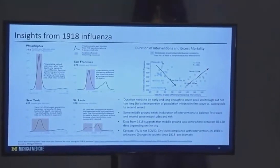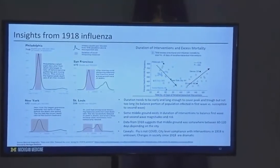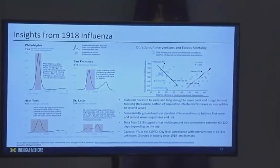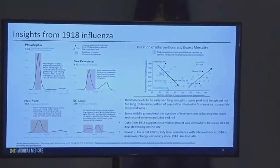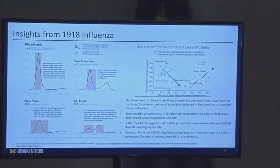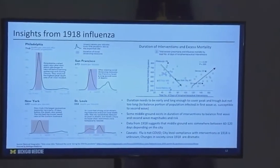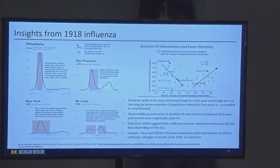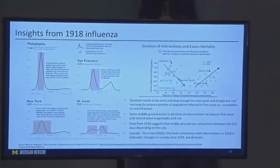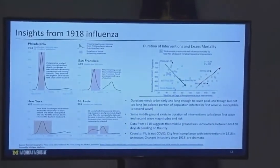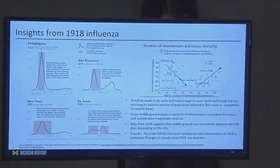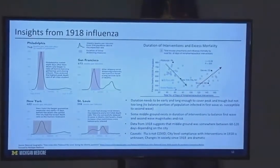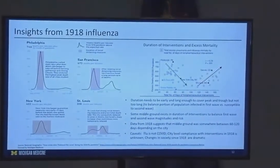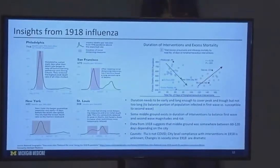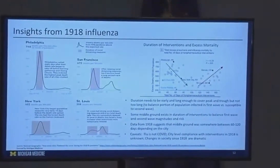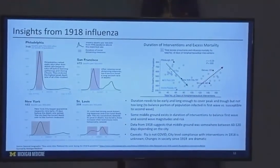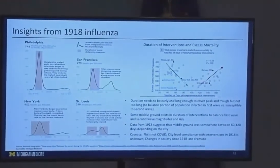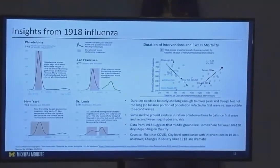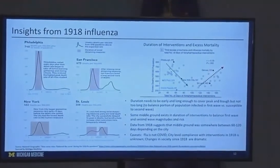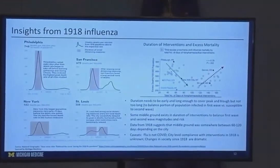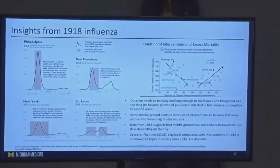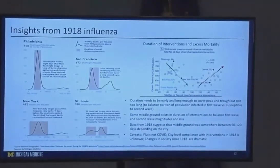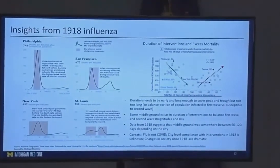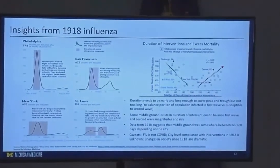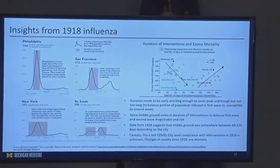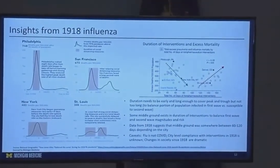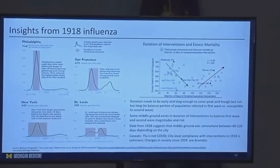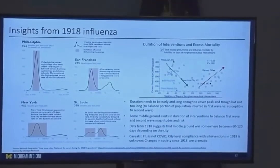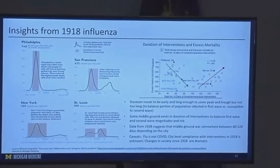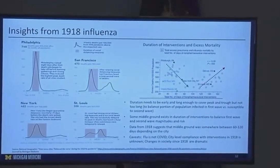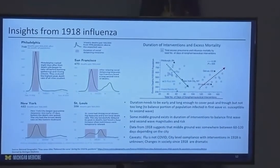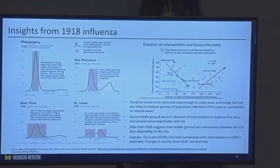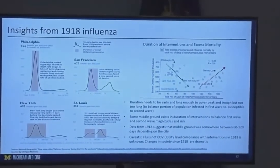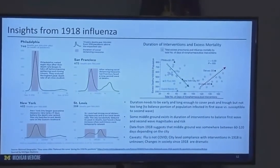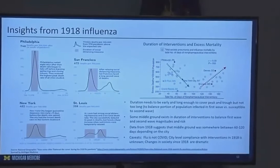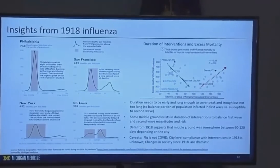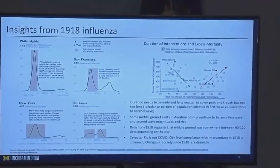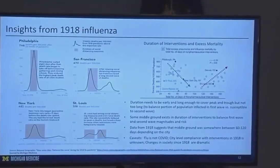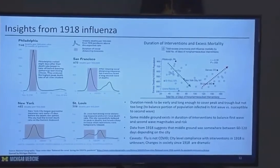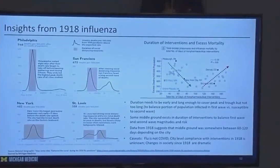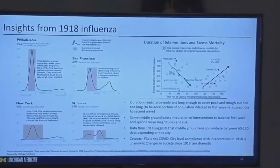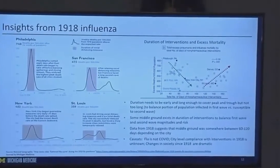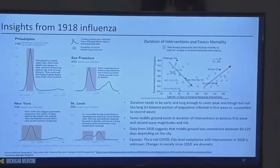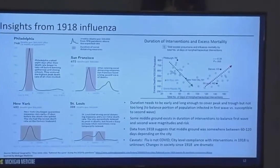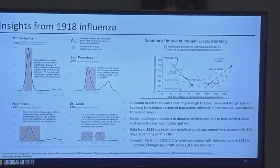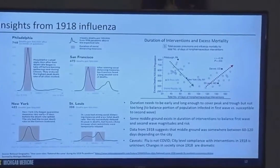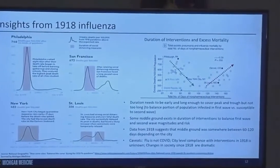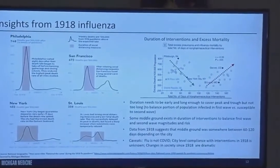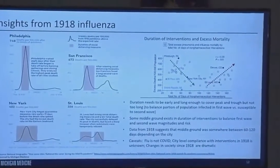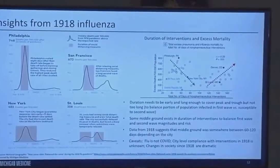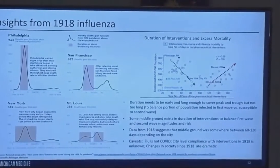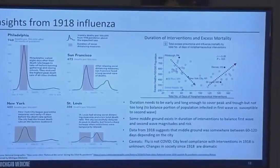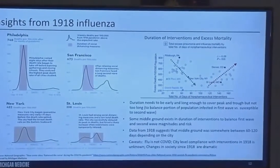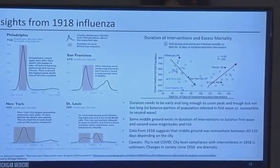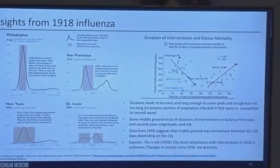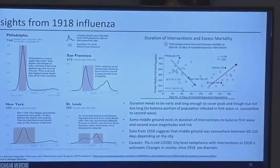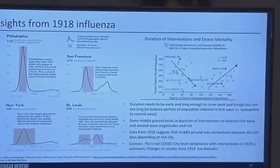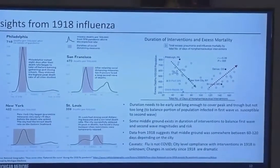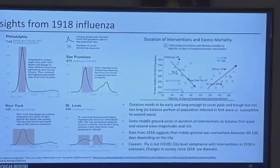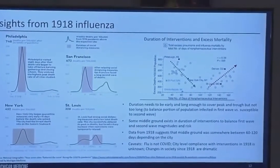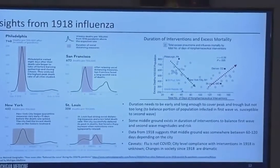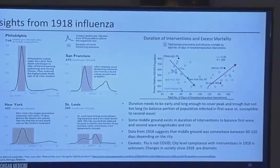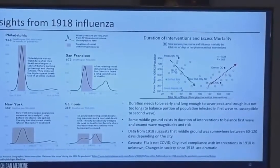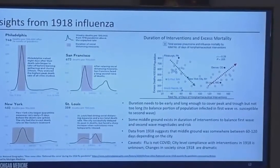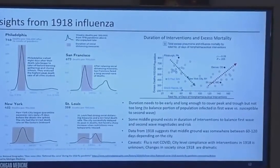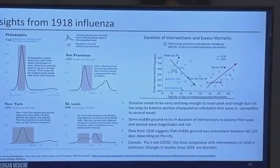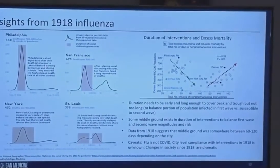chart here that shows that as a result, many cities were forced back into a quarantine posture for an even